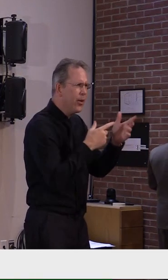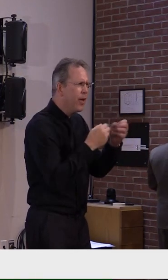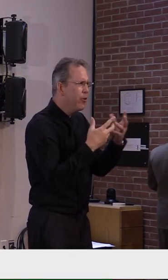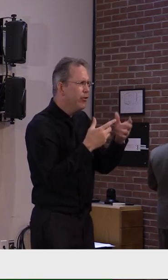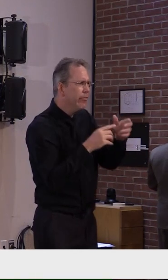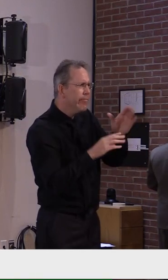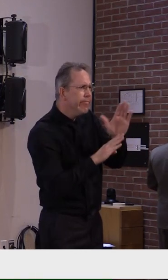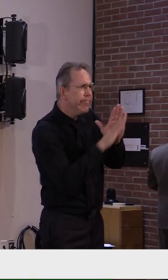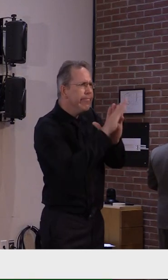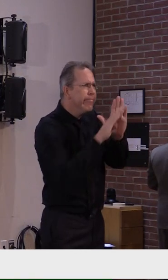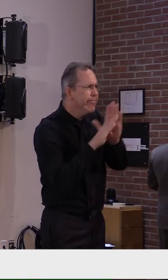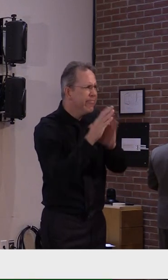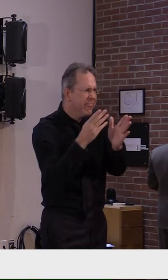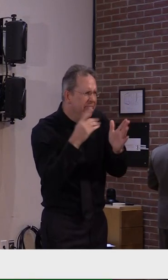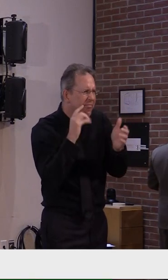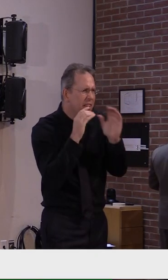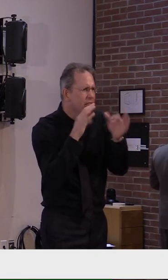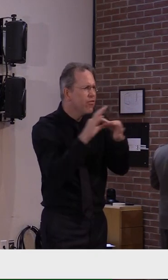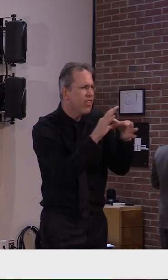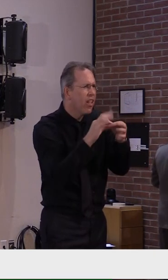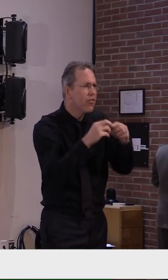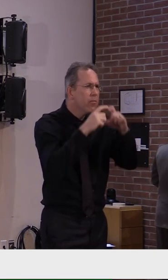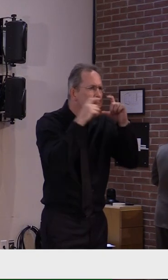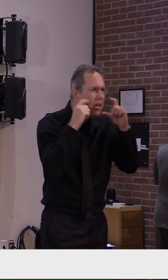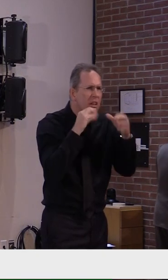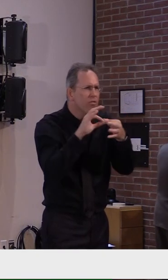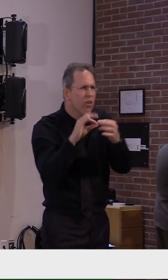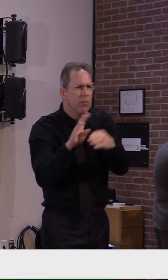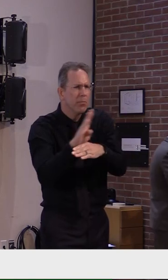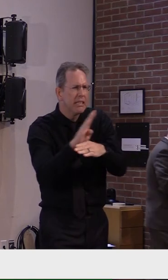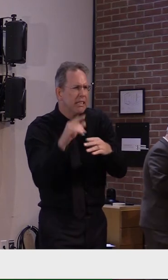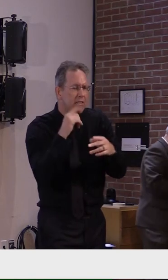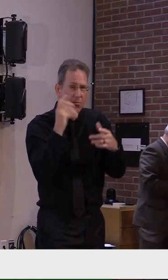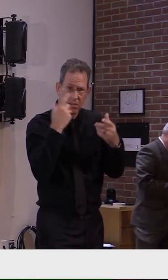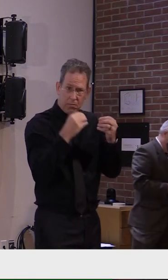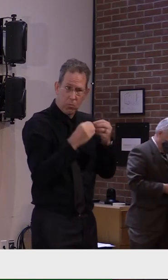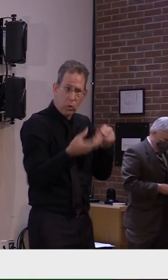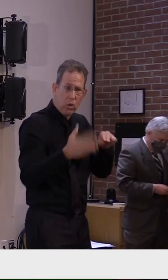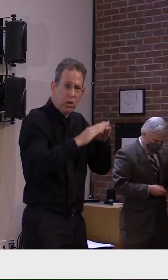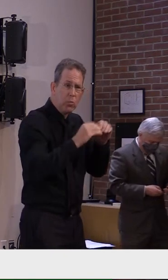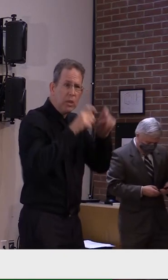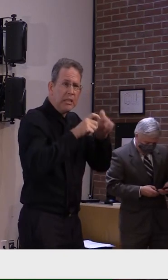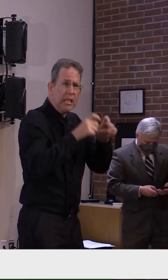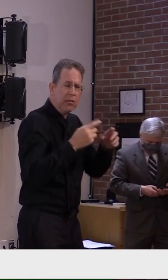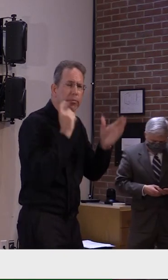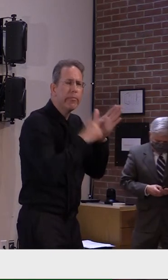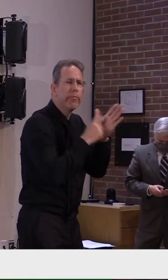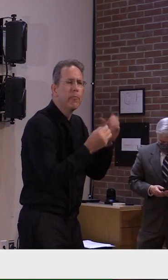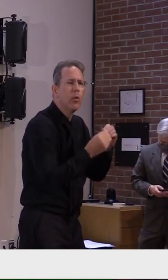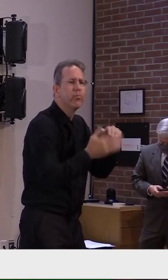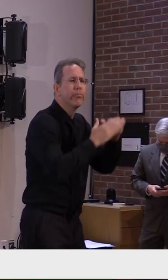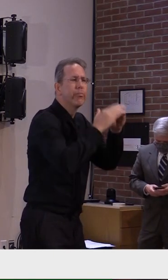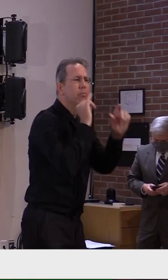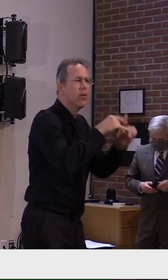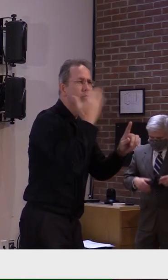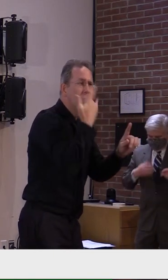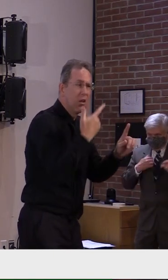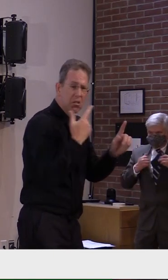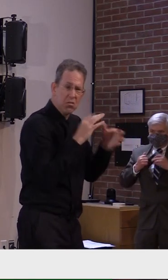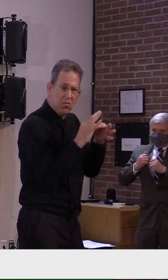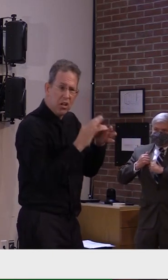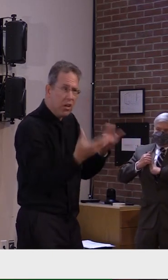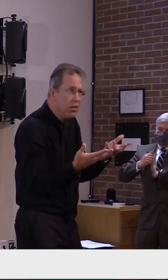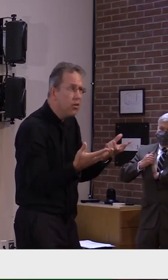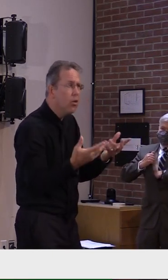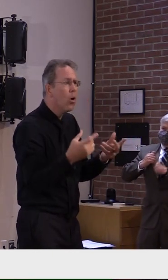uh it doesn't seem like uh that there's any correlation between um the lockdowns the